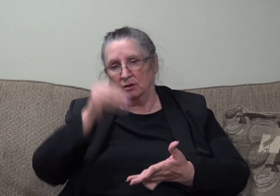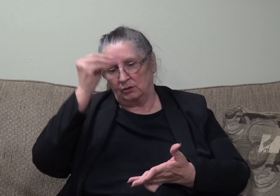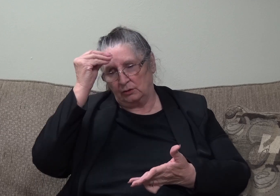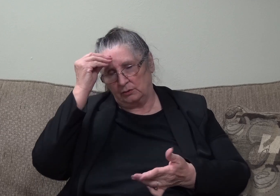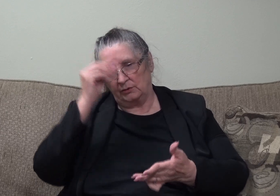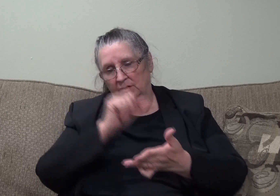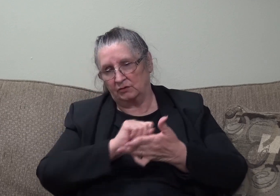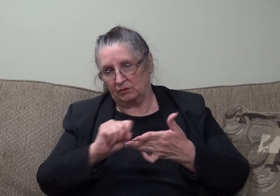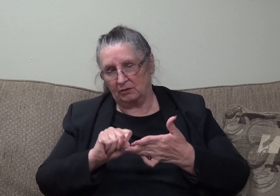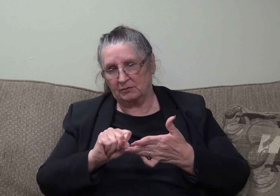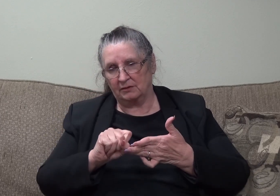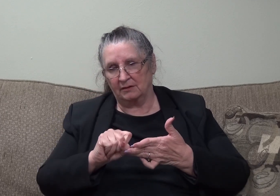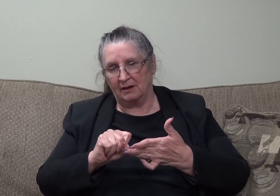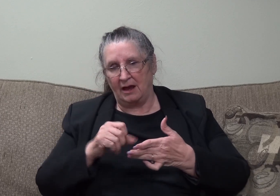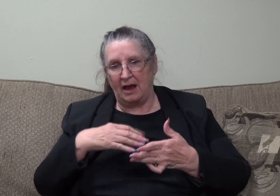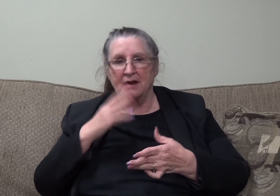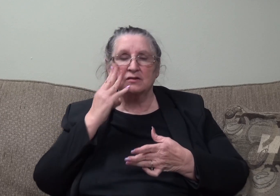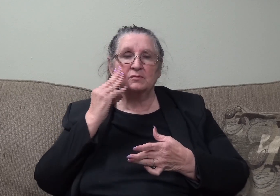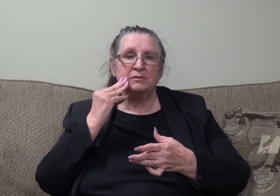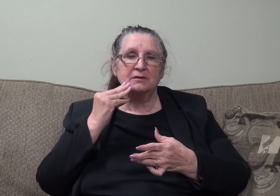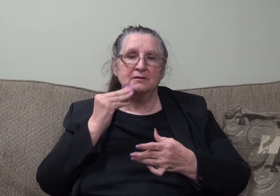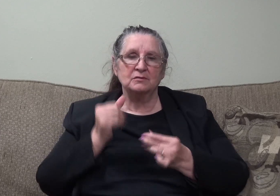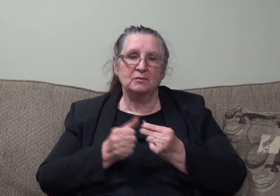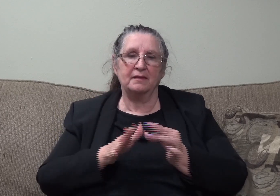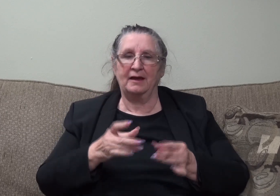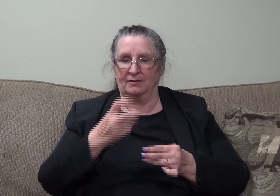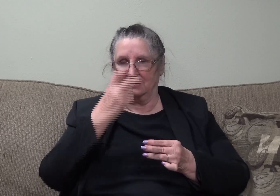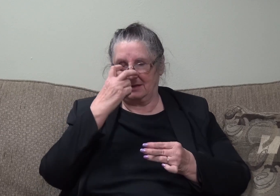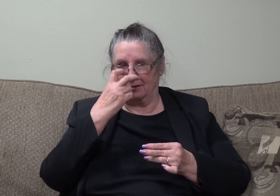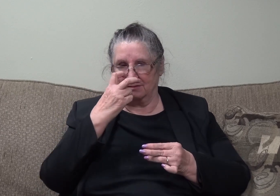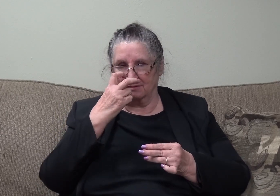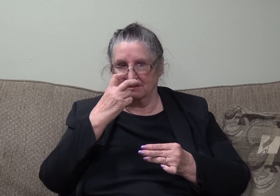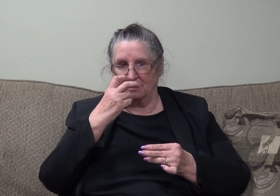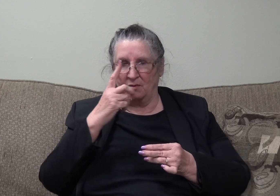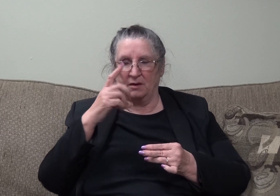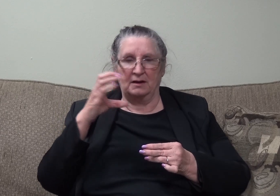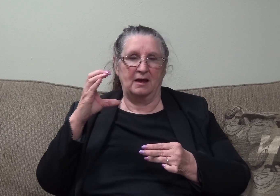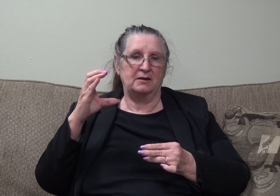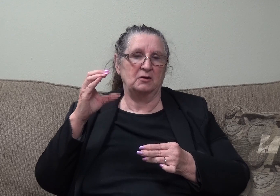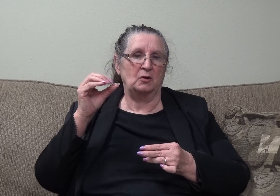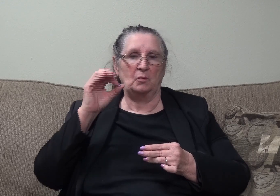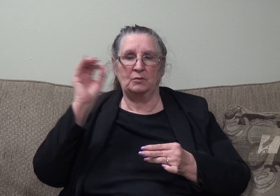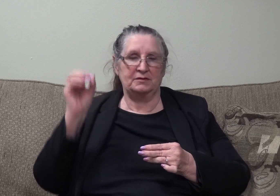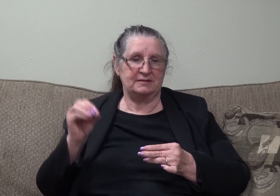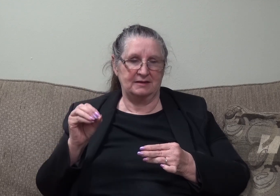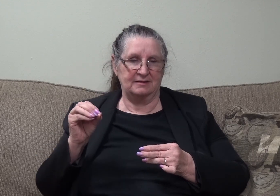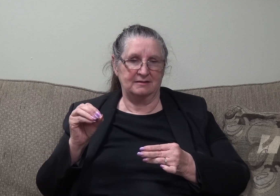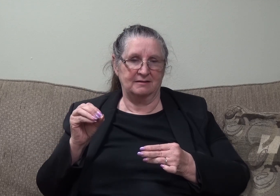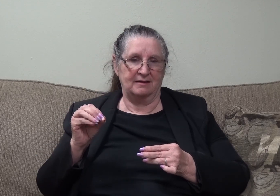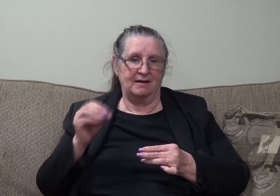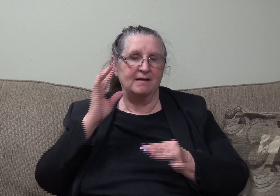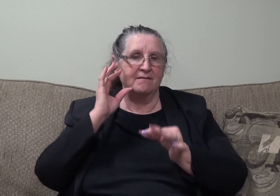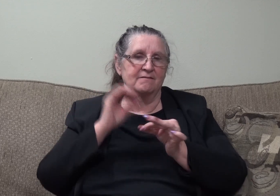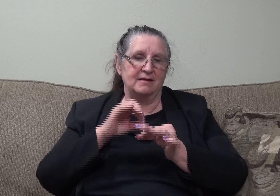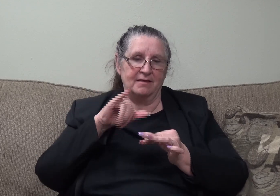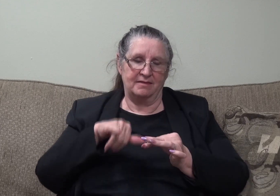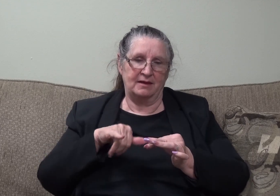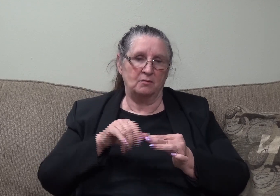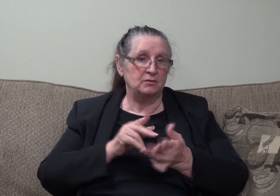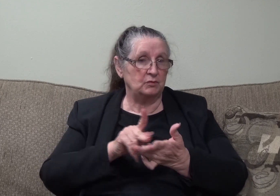no questioning, with just 100% faith and that was truth and that God